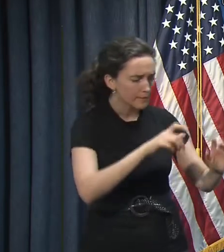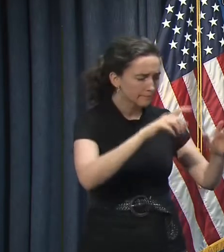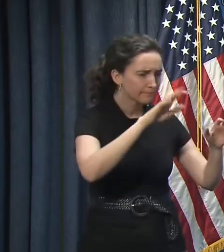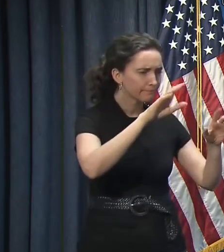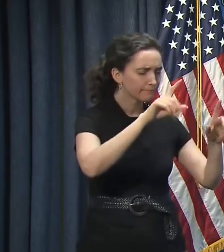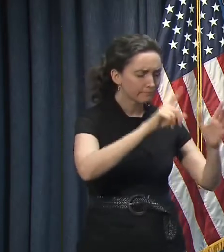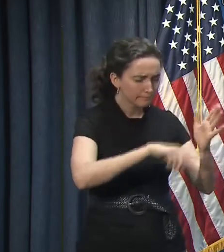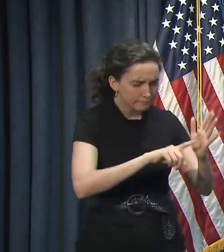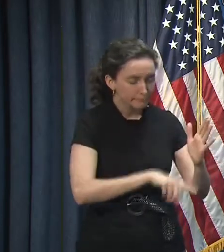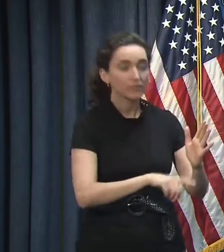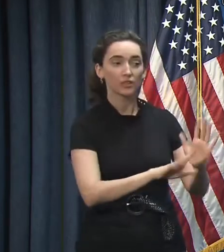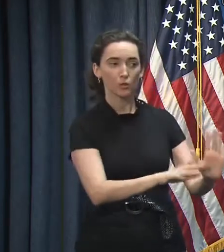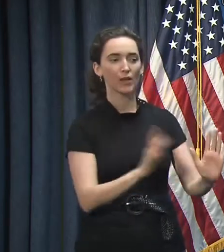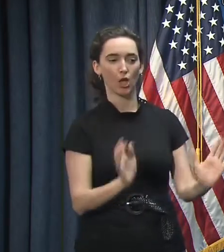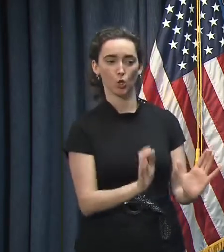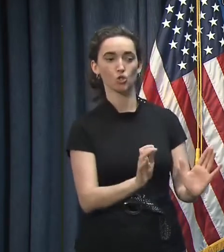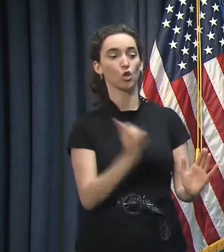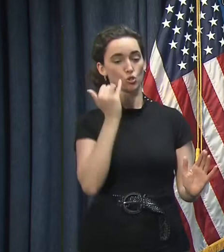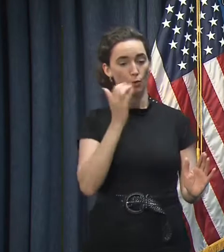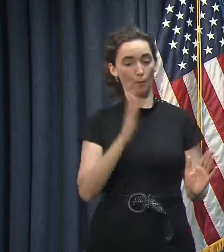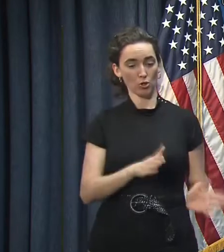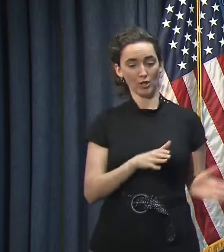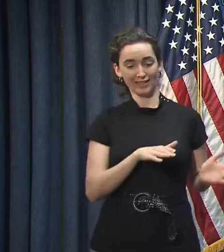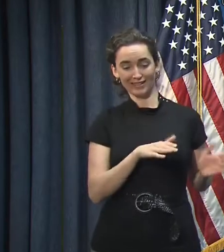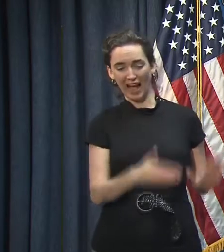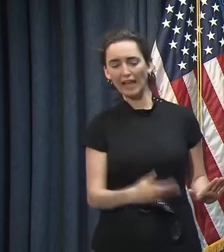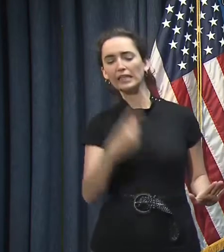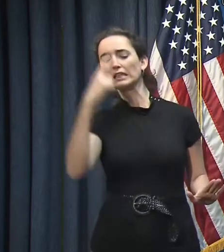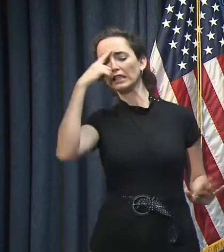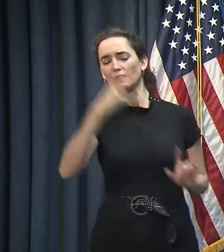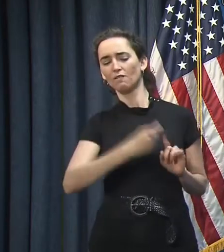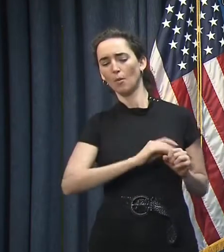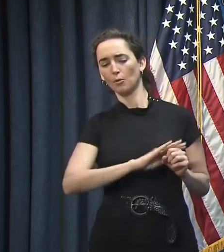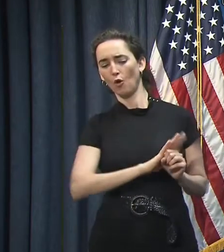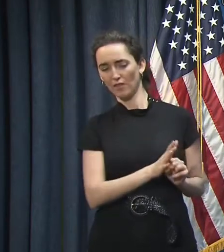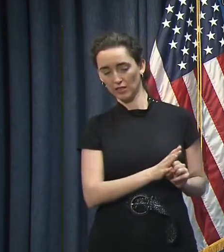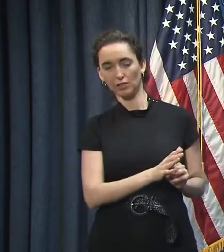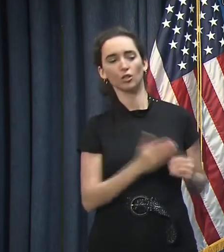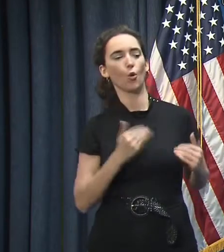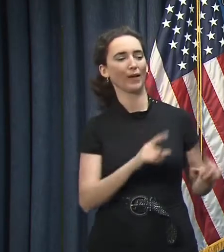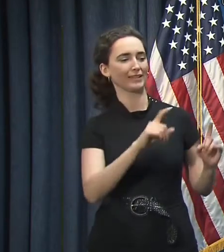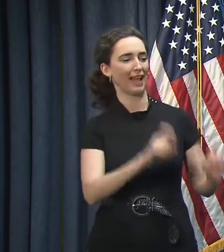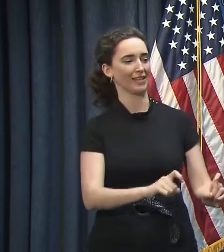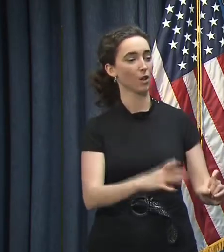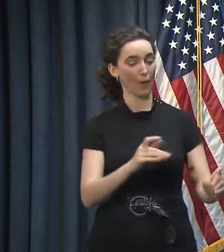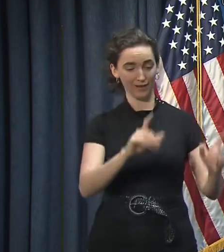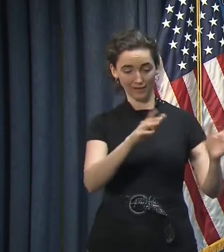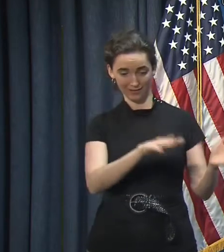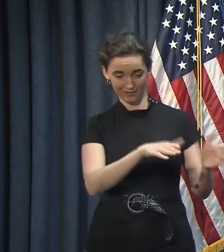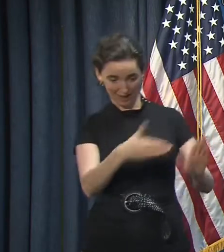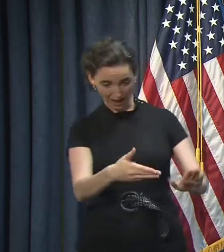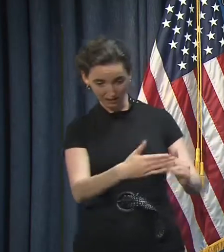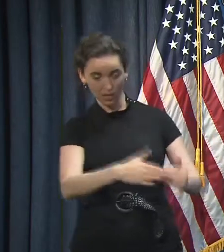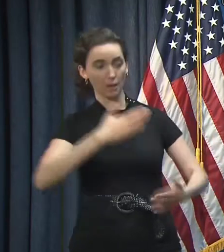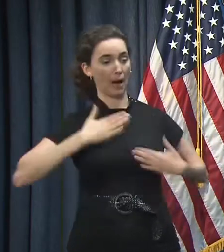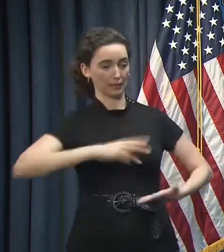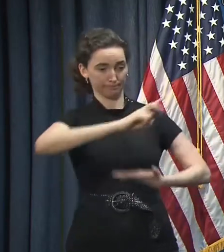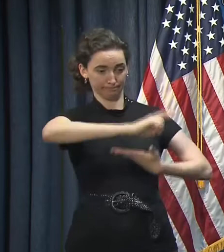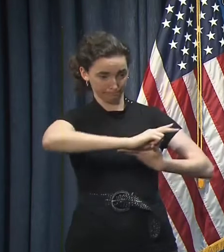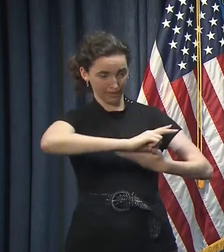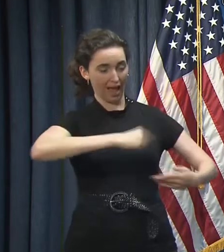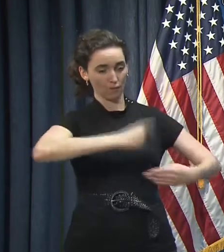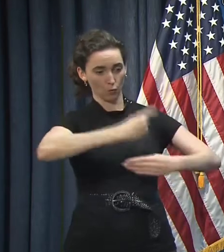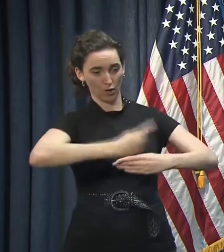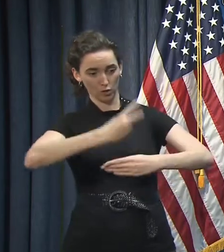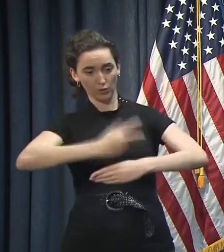test somebody who they suspect may have died of COVID while they're still able to, within that three days that they're with the body. And that